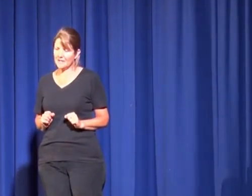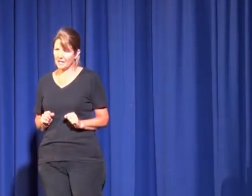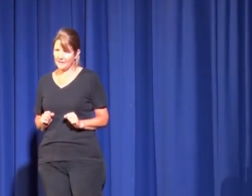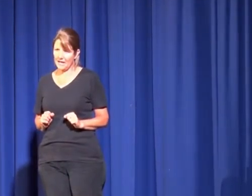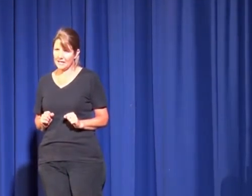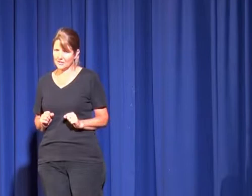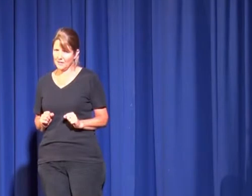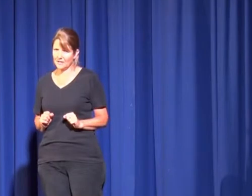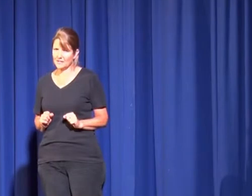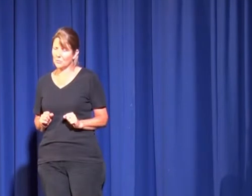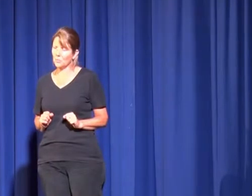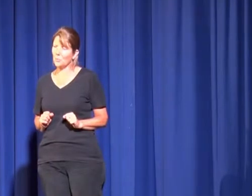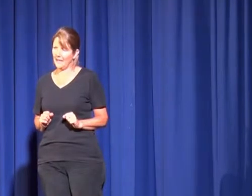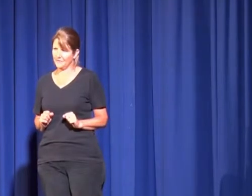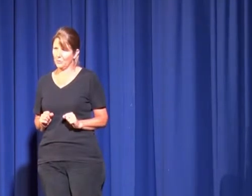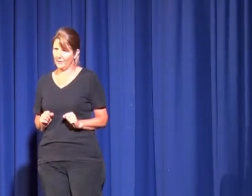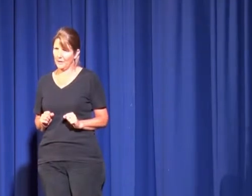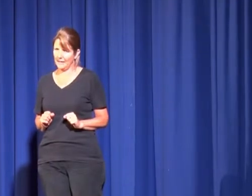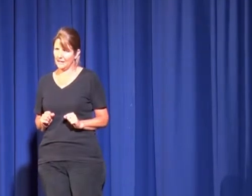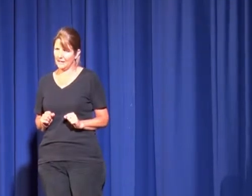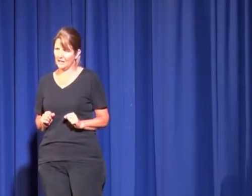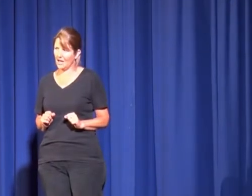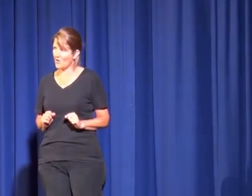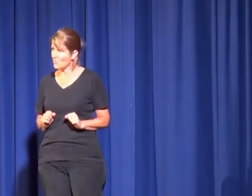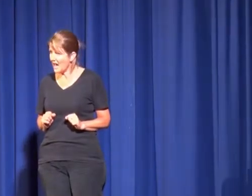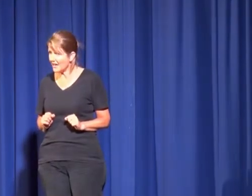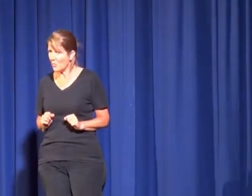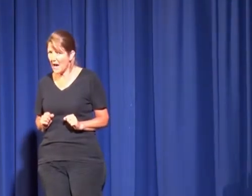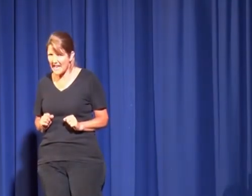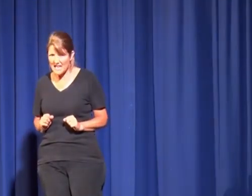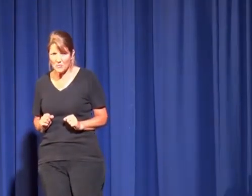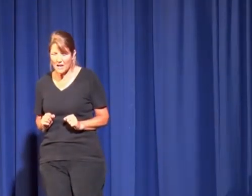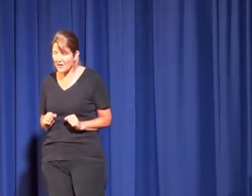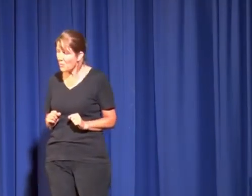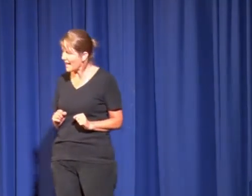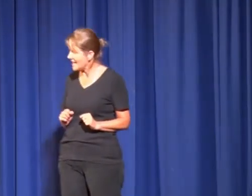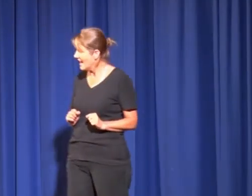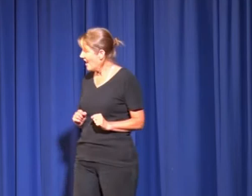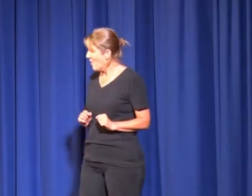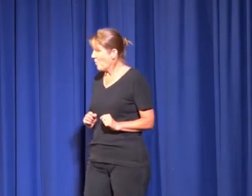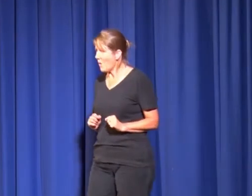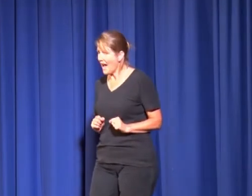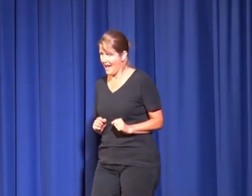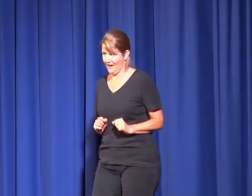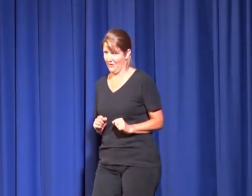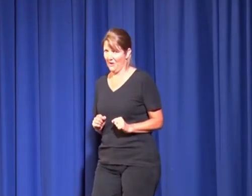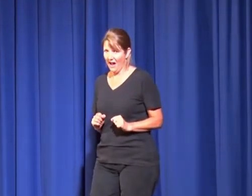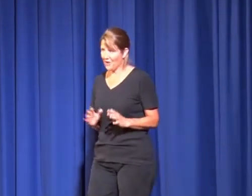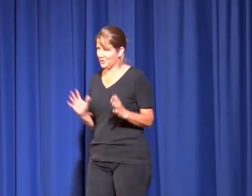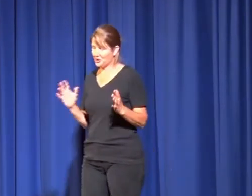decided the answer is we have to run away. Run away? Run away? Wow! I was